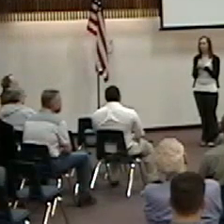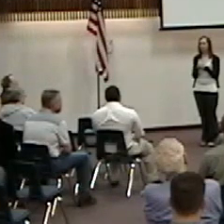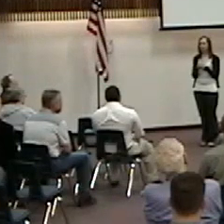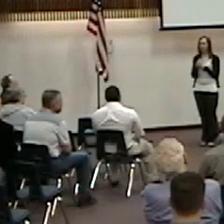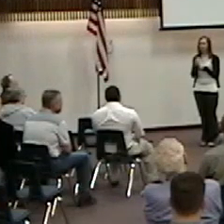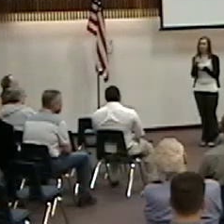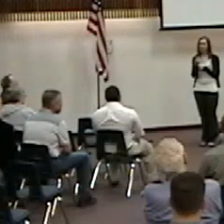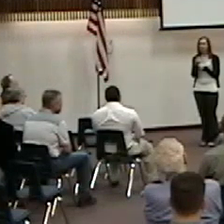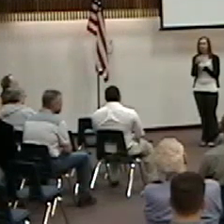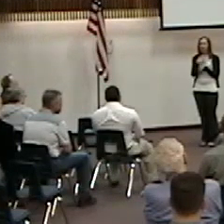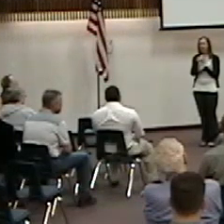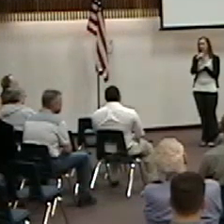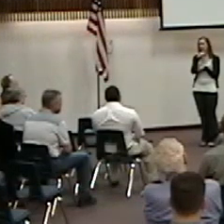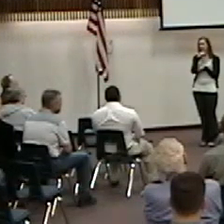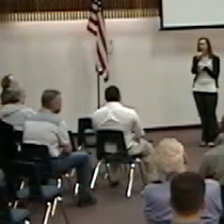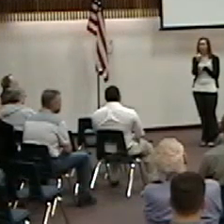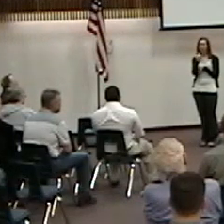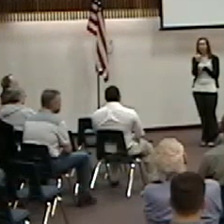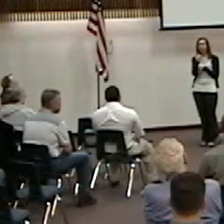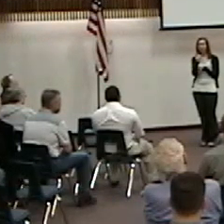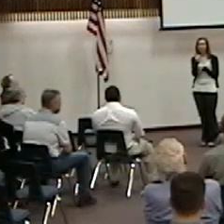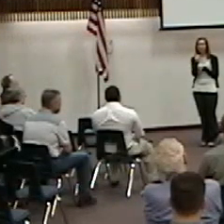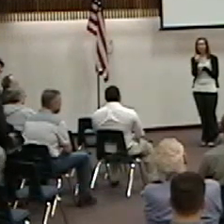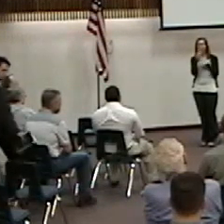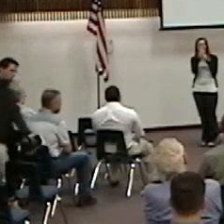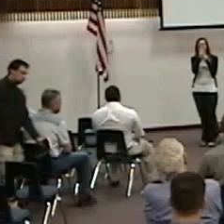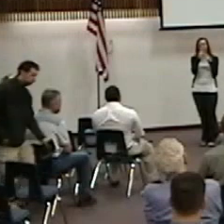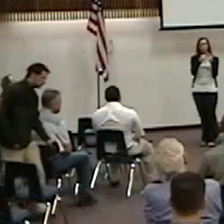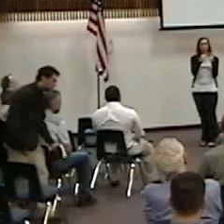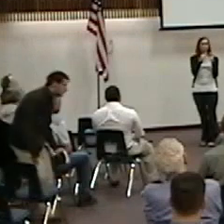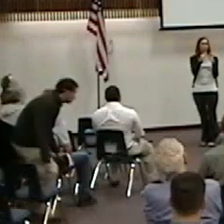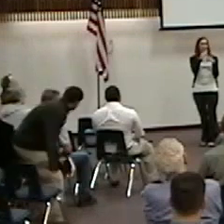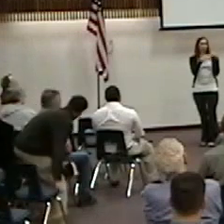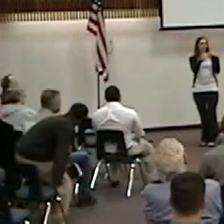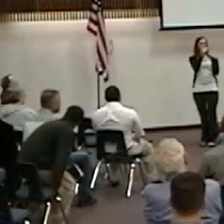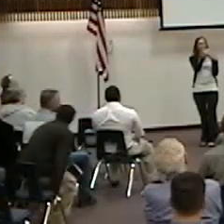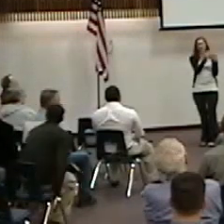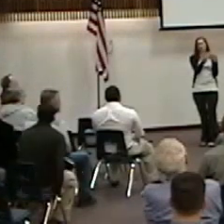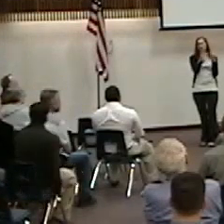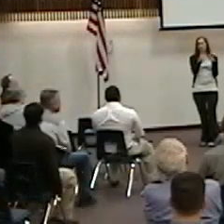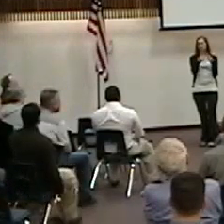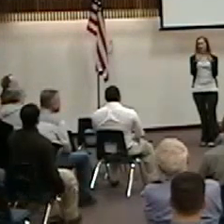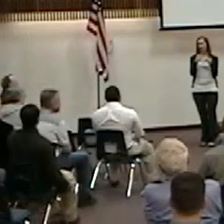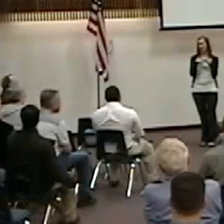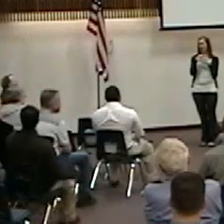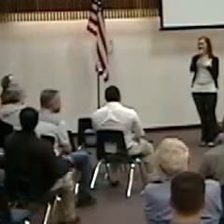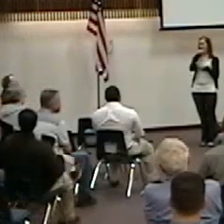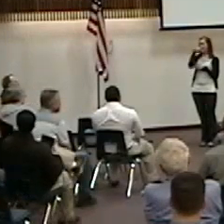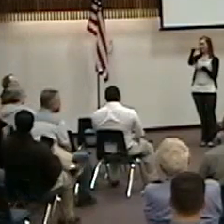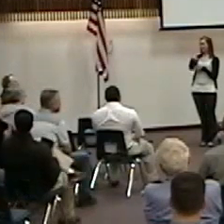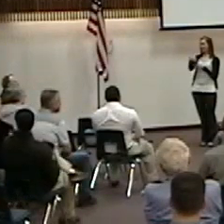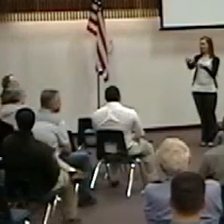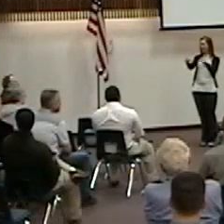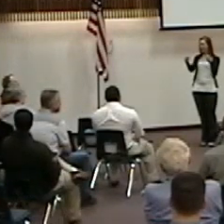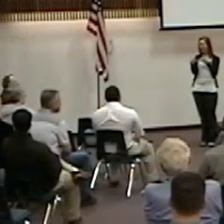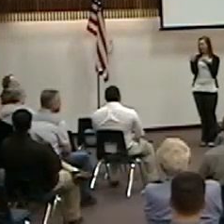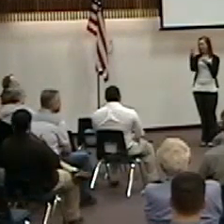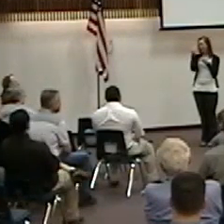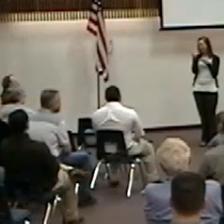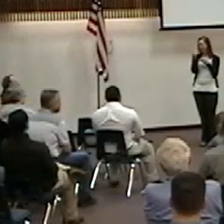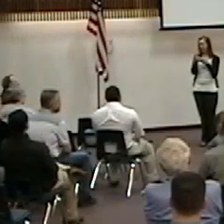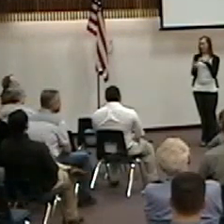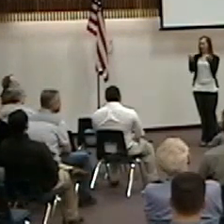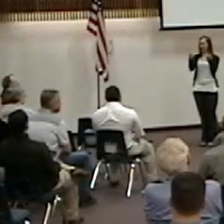I'm not a facility guy. But when it comes to this place, this is a special place because of what's gone on in here and out of here